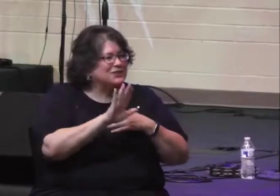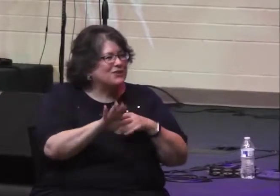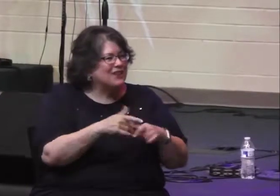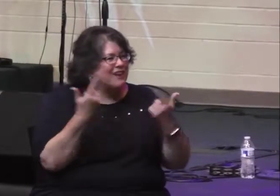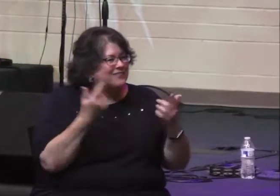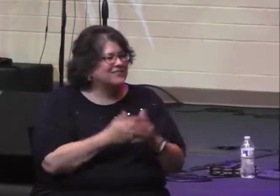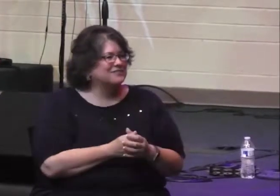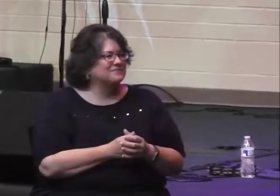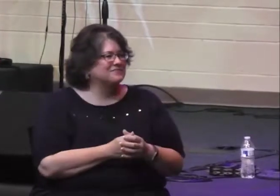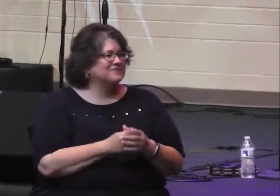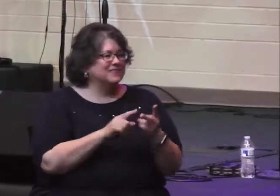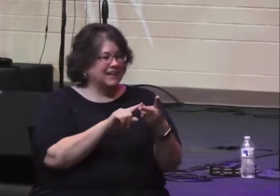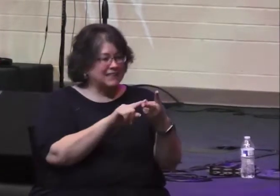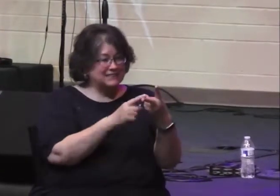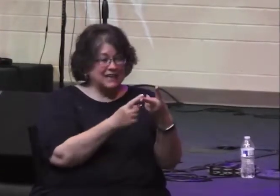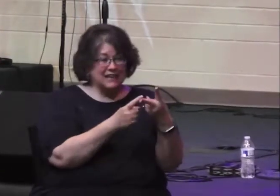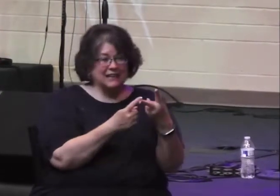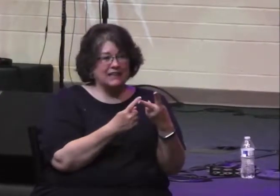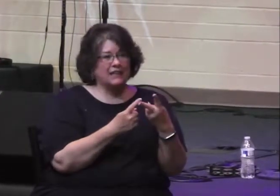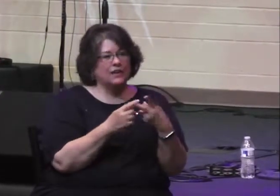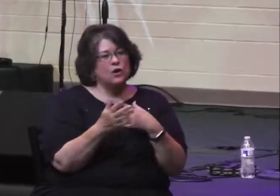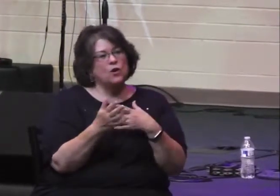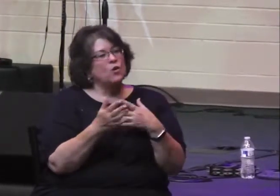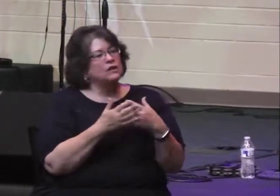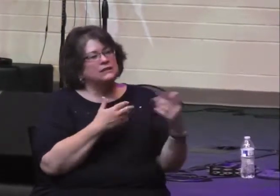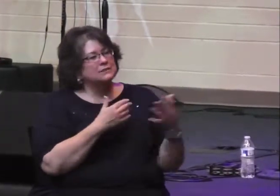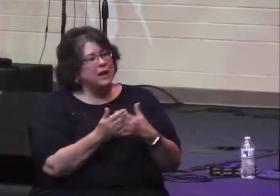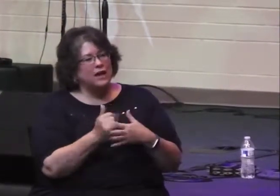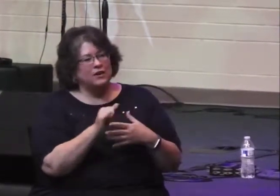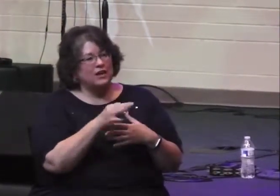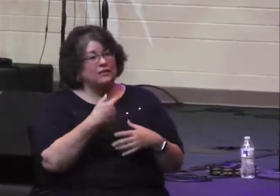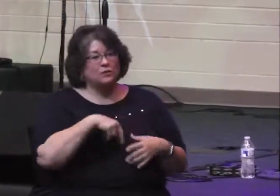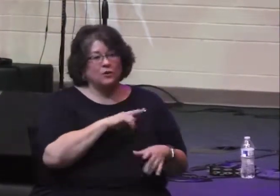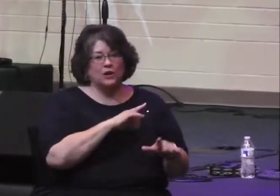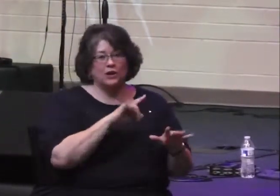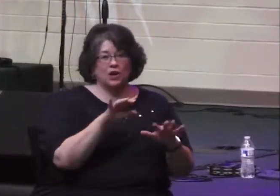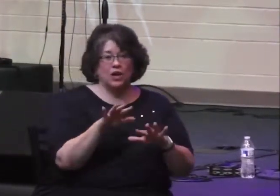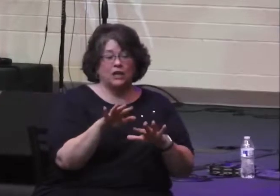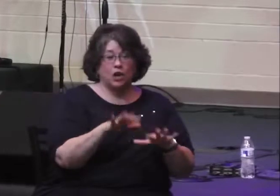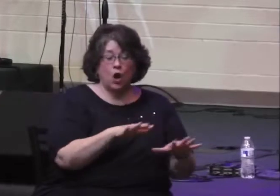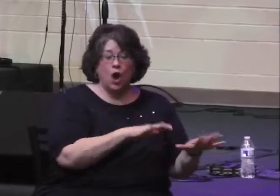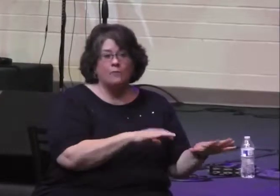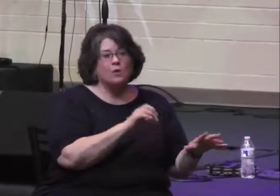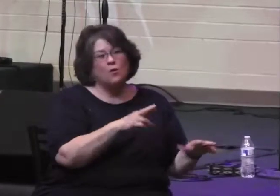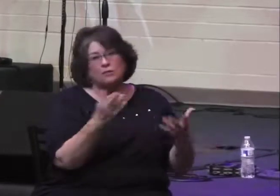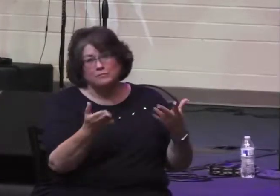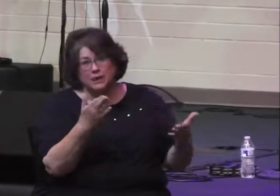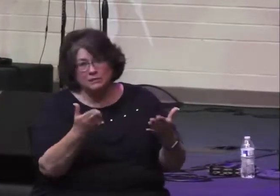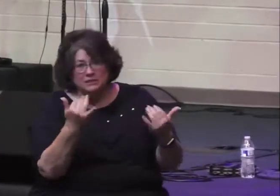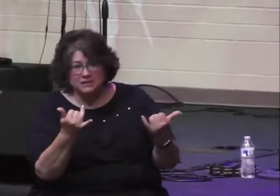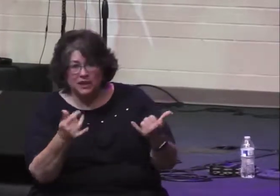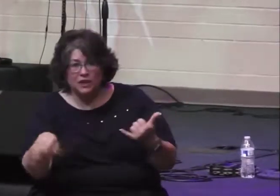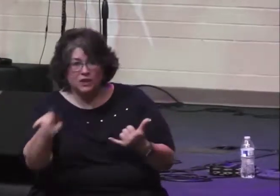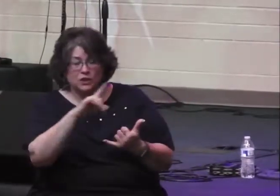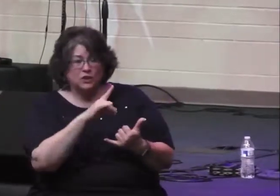And secondly, I think this would apply to all of us, whether we're in a time of calm or maybe if today you find yourself in a time of